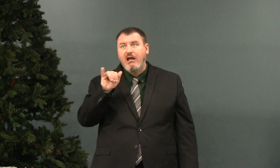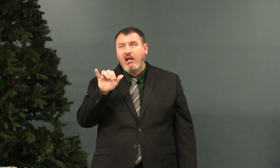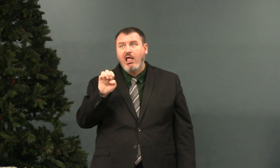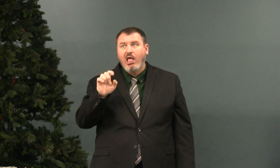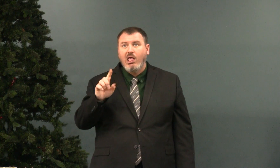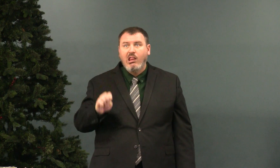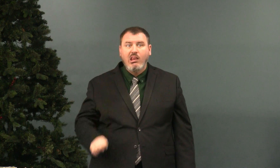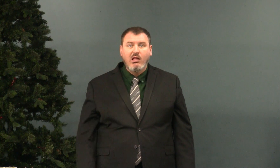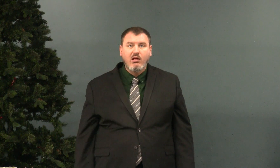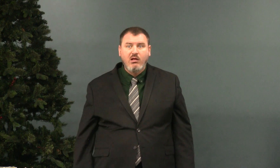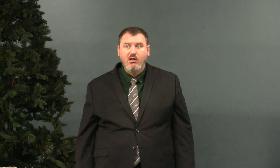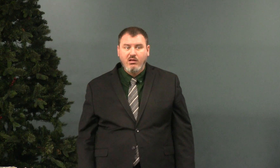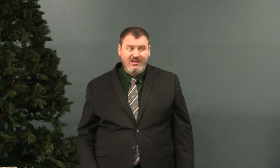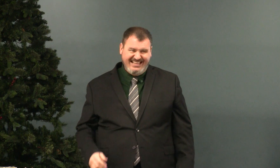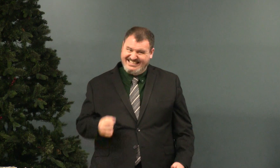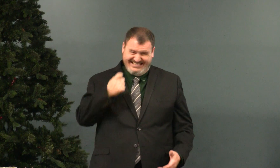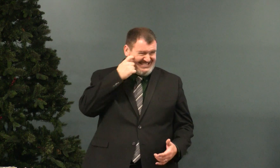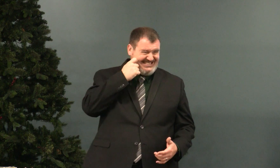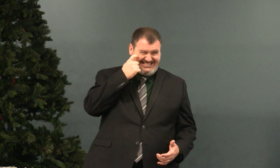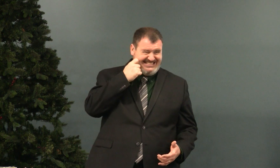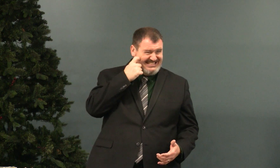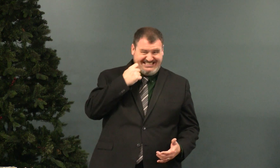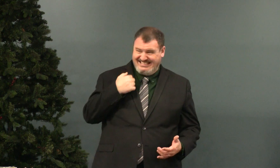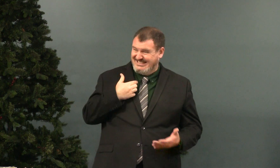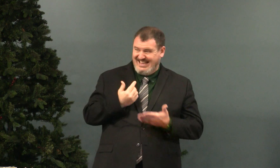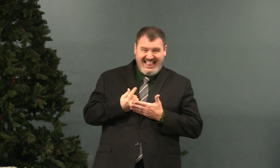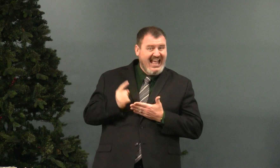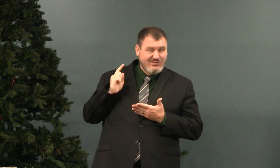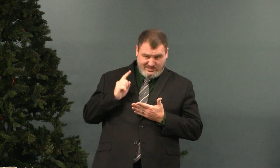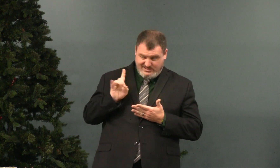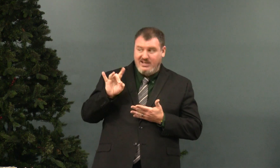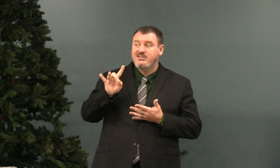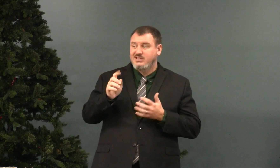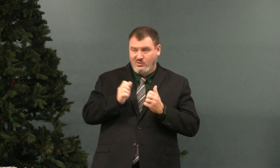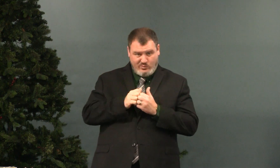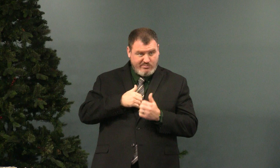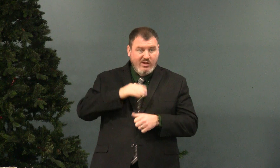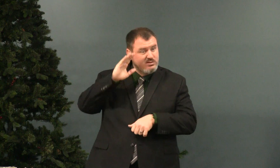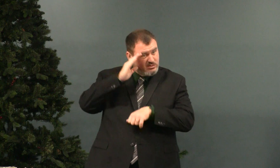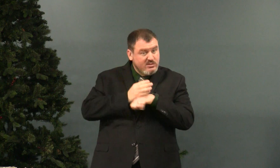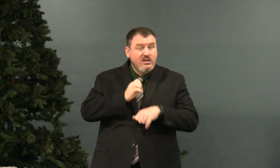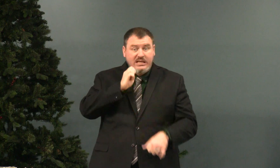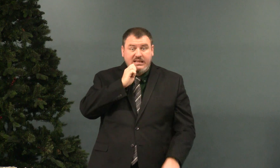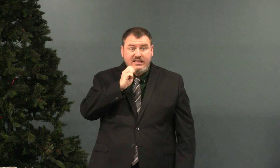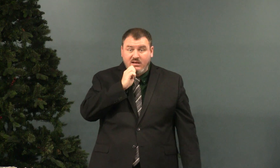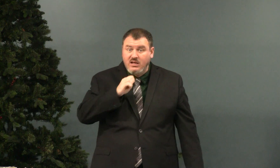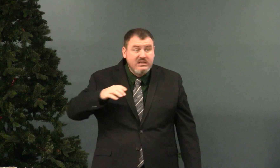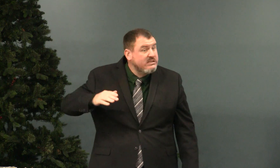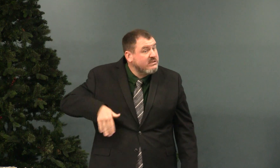And they say oh JL or whatever the name is last week I did this with my son Ethan.